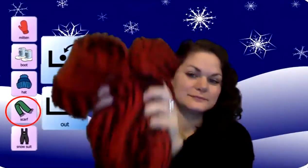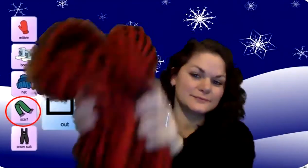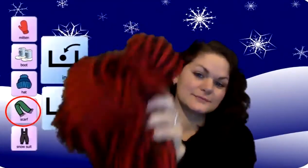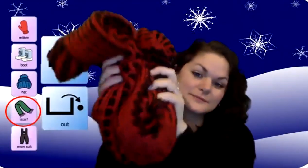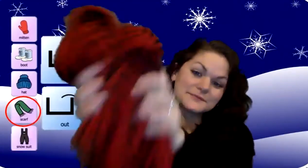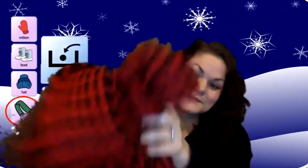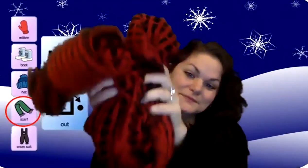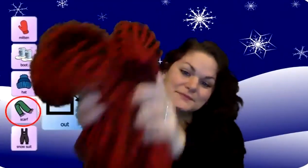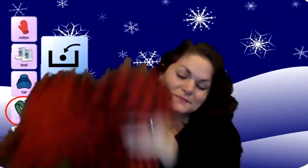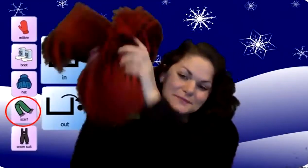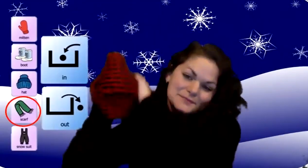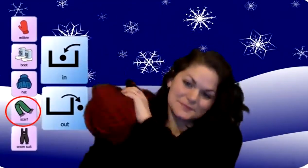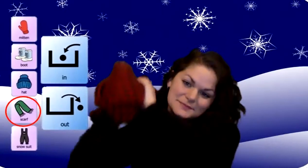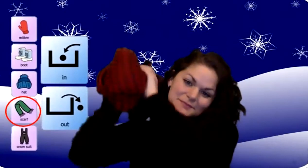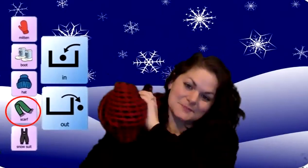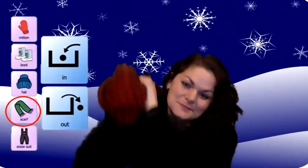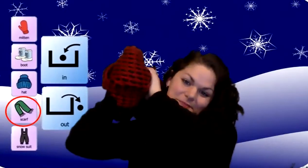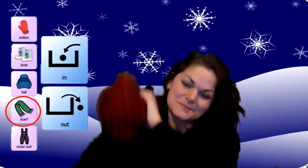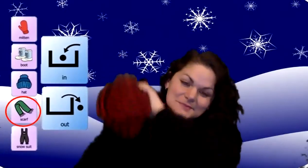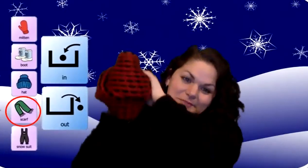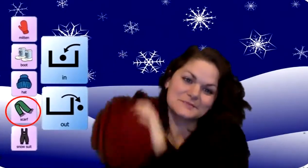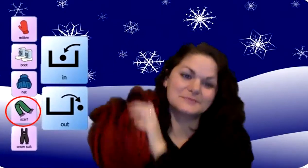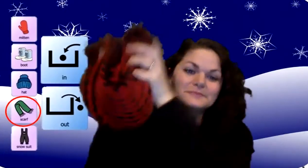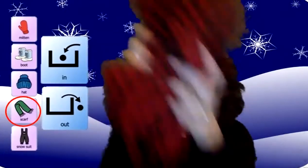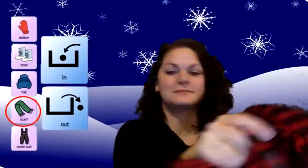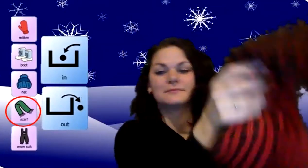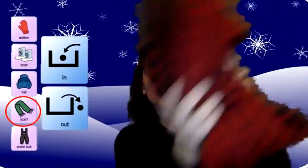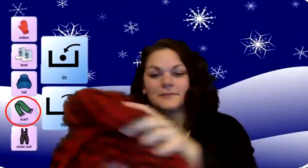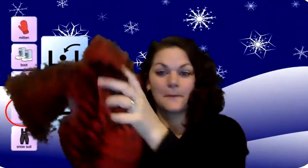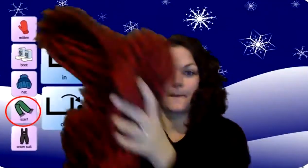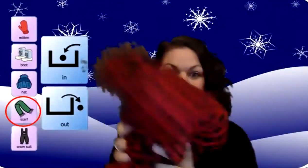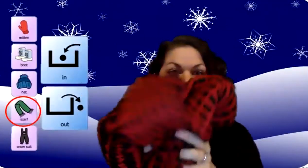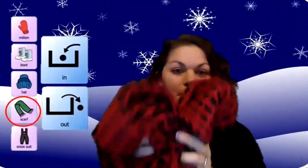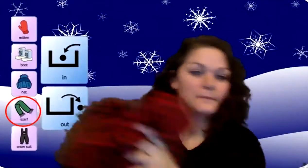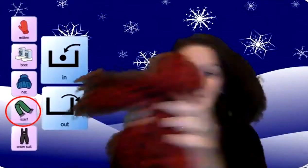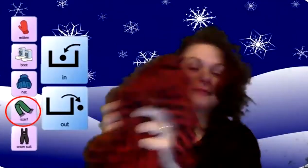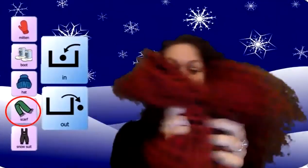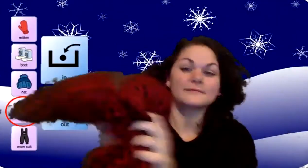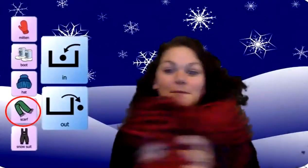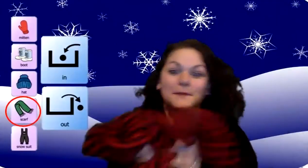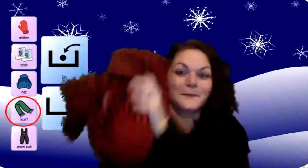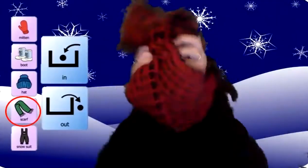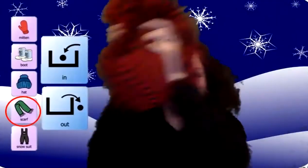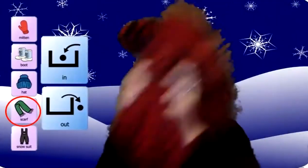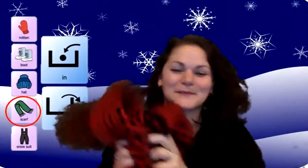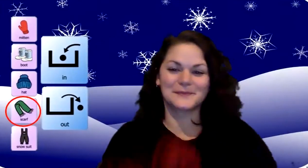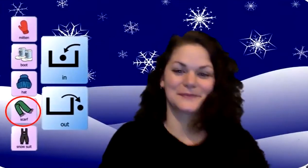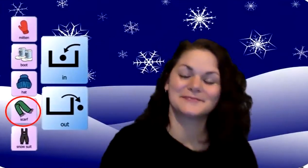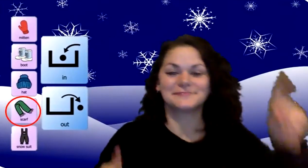scarf in. You take your long scarf out. You put your long scarf in and shake it all about. You